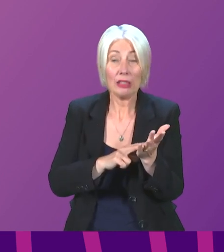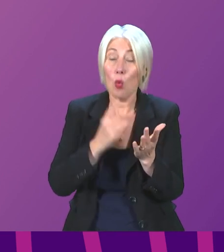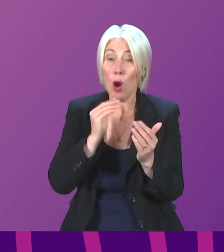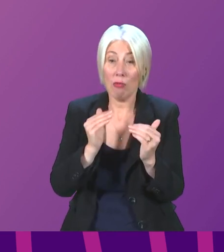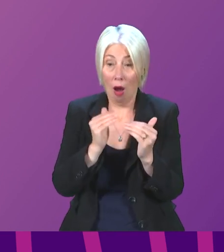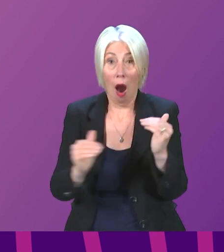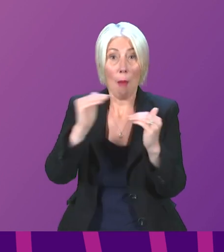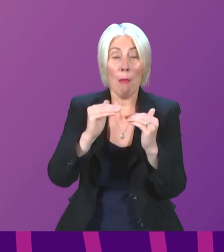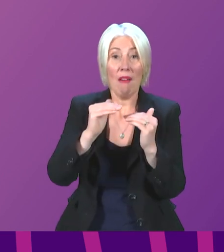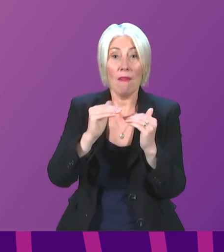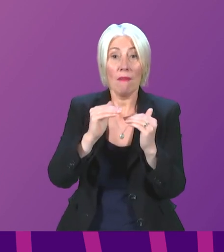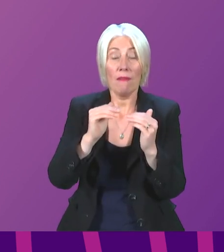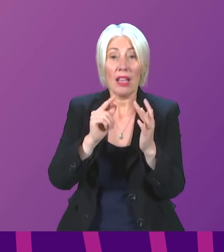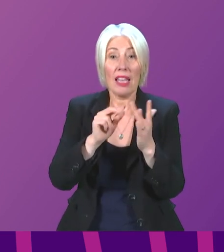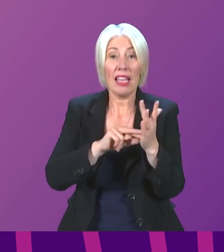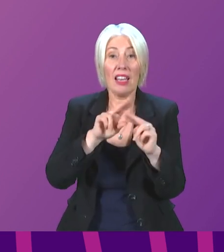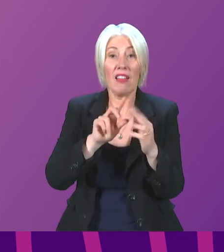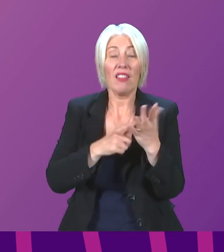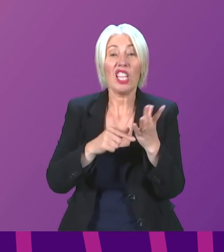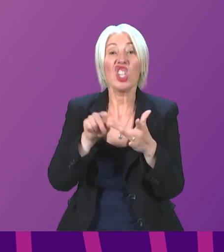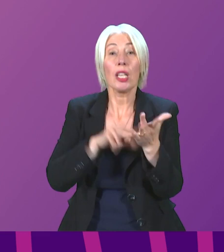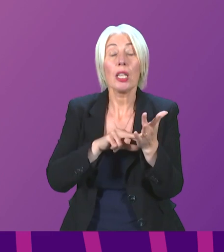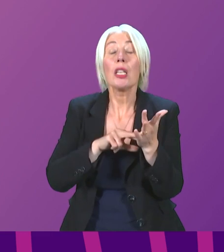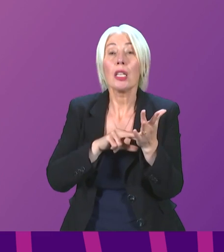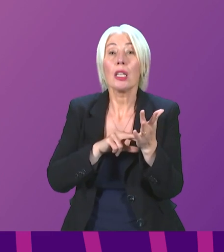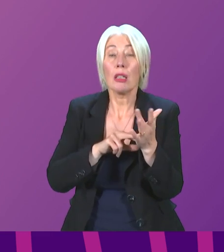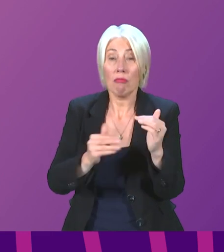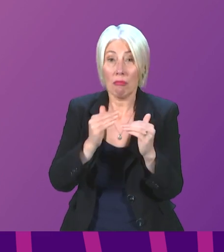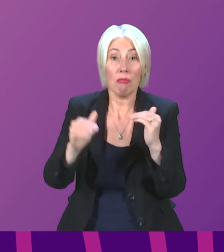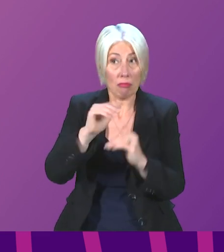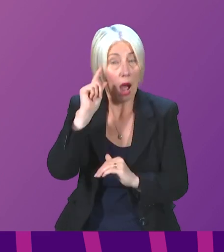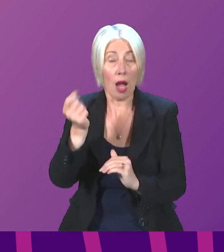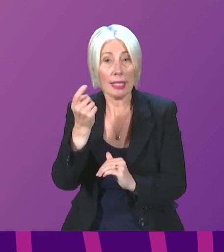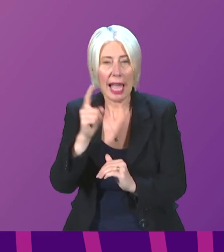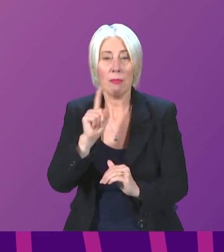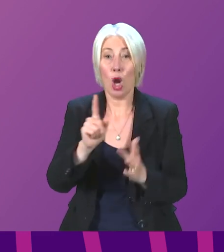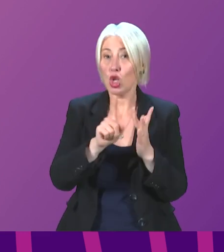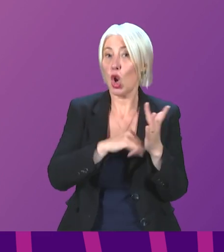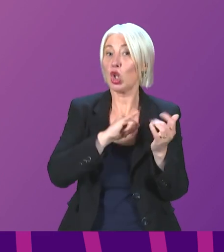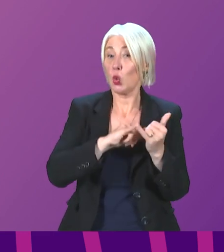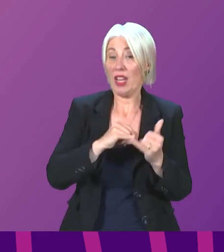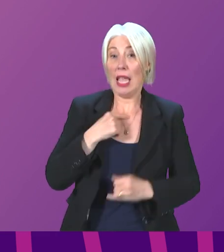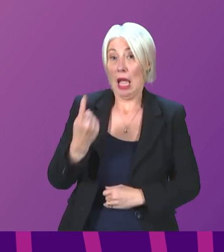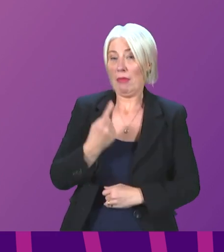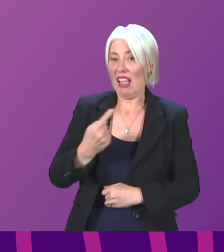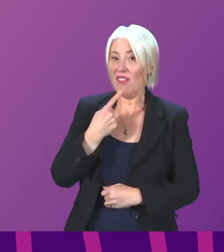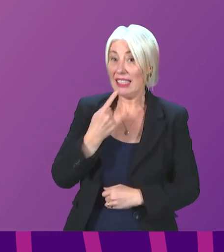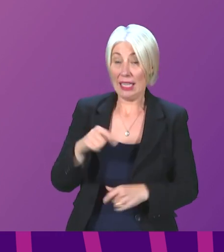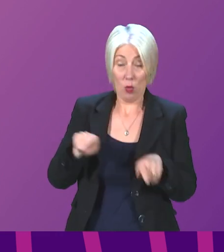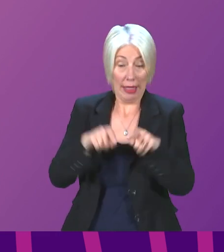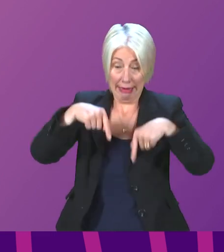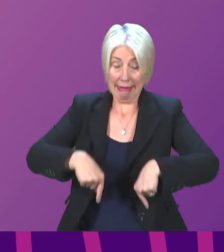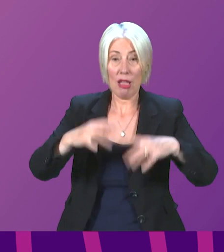-inflation increase. But of course, as John Swinney has said in the last couple of days and spoken to this chamber,